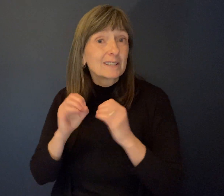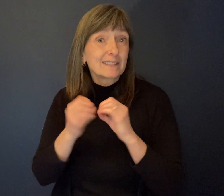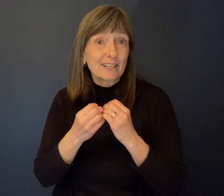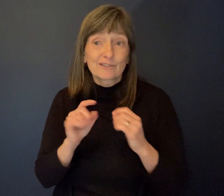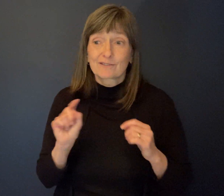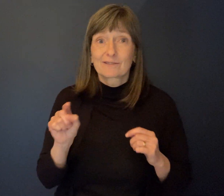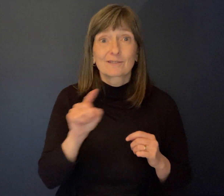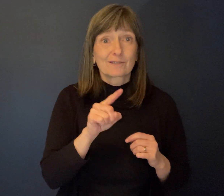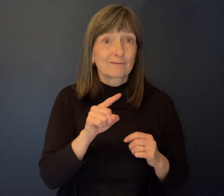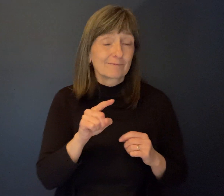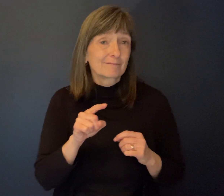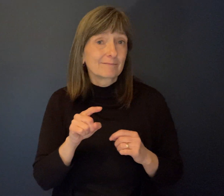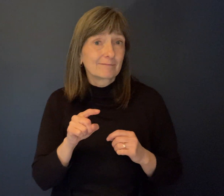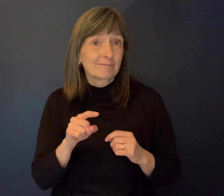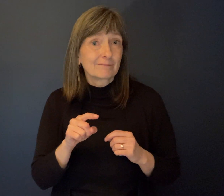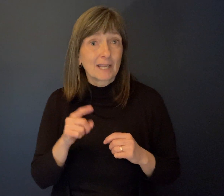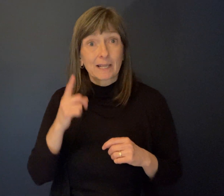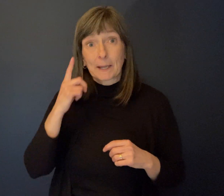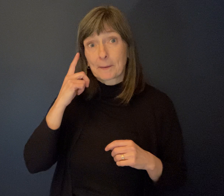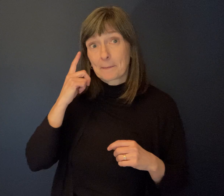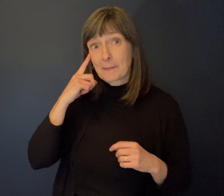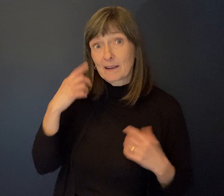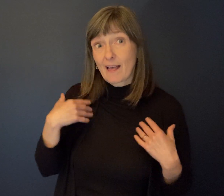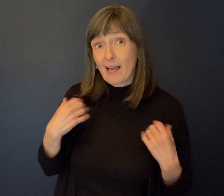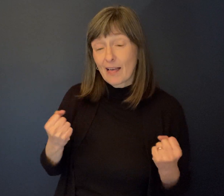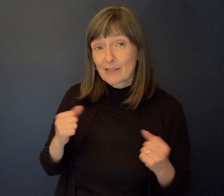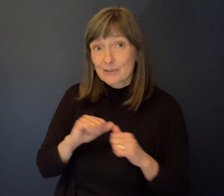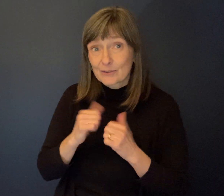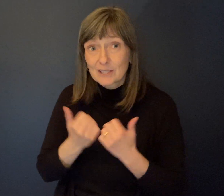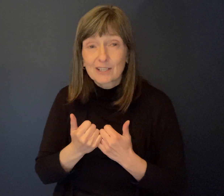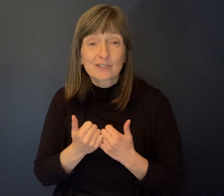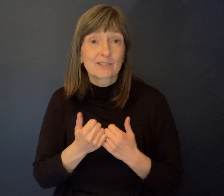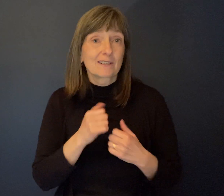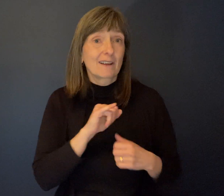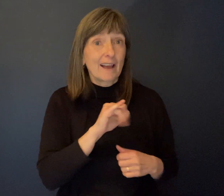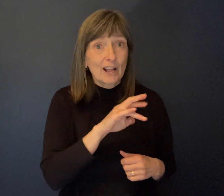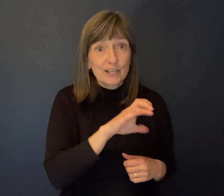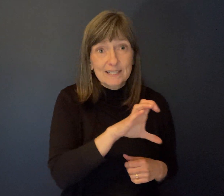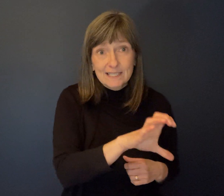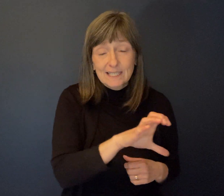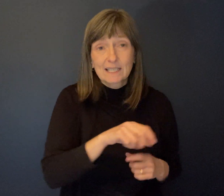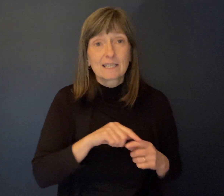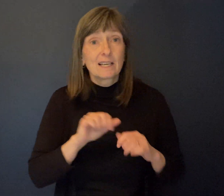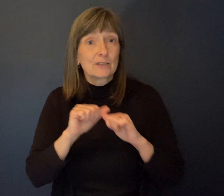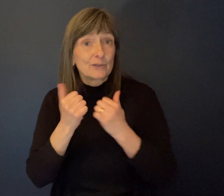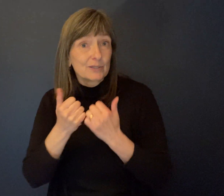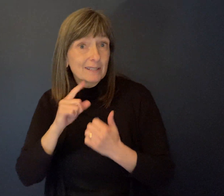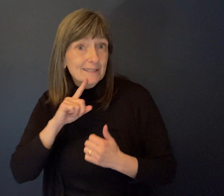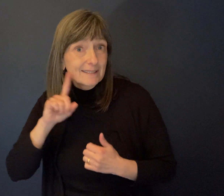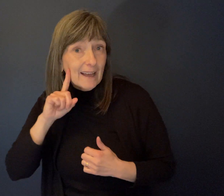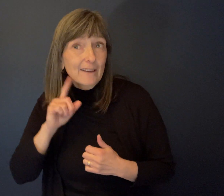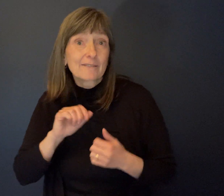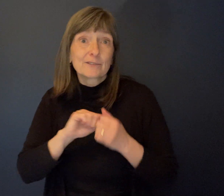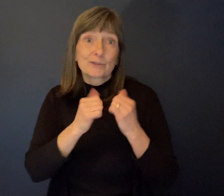Organizations like Canadian Mental Health Association, the Independent Living Resource Center, the Association of the Deaf, Association of Community Living.